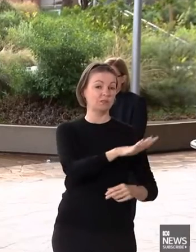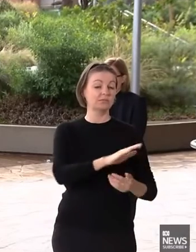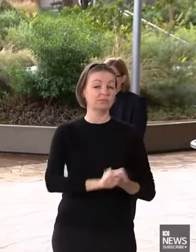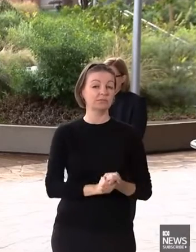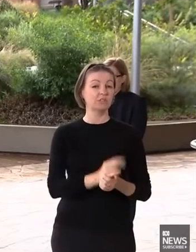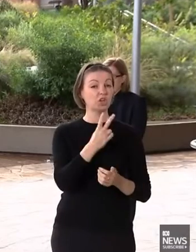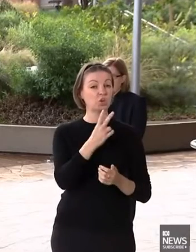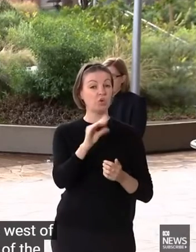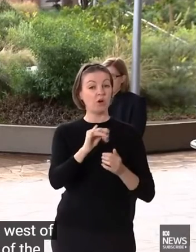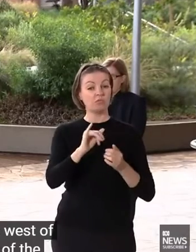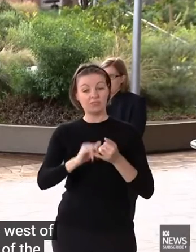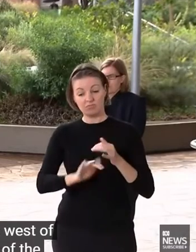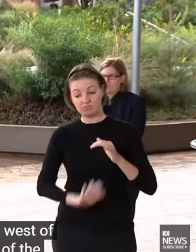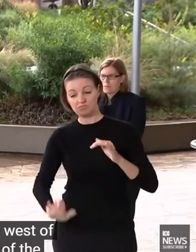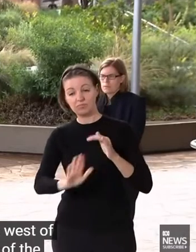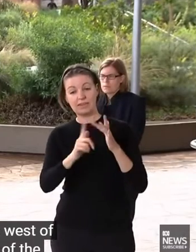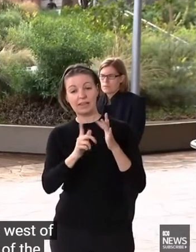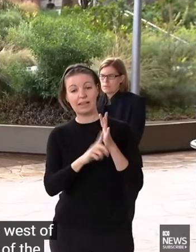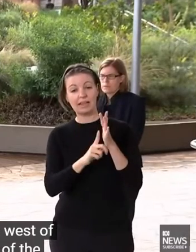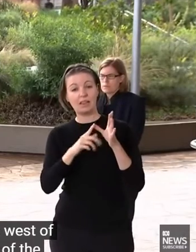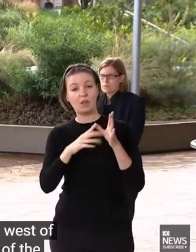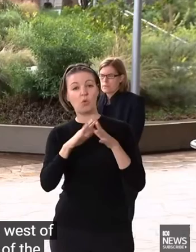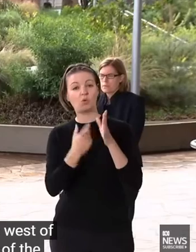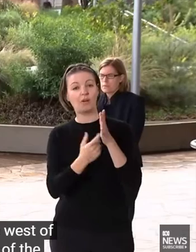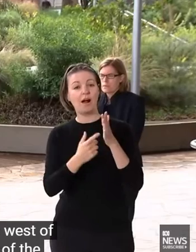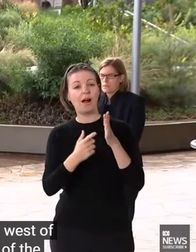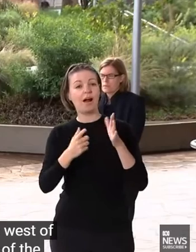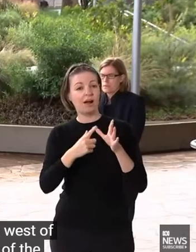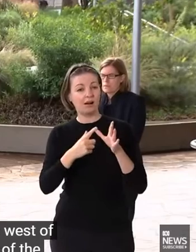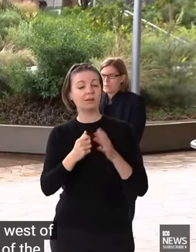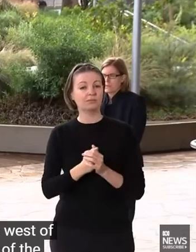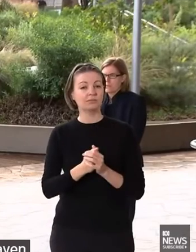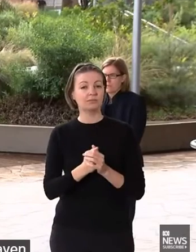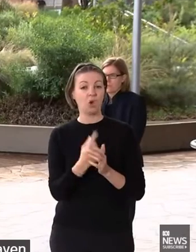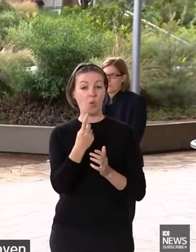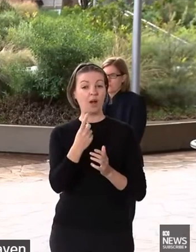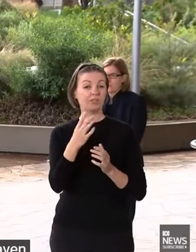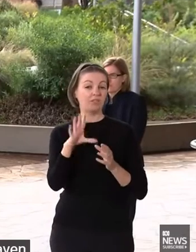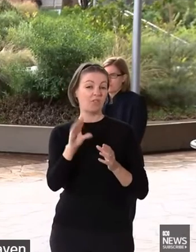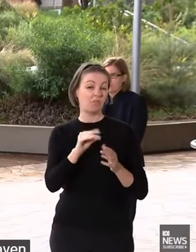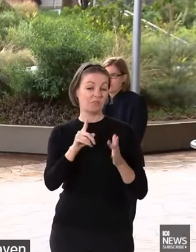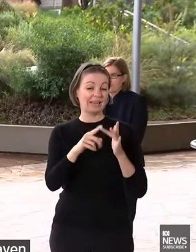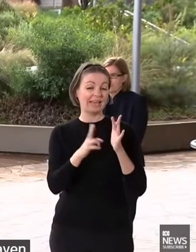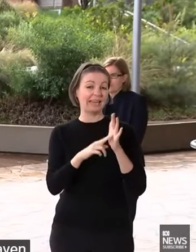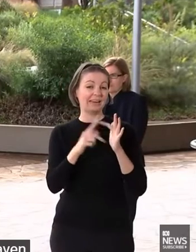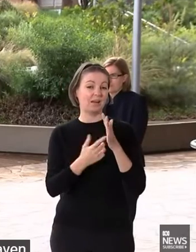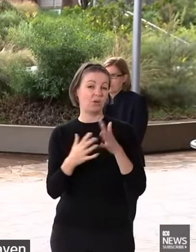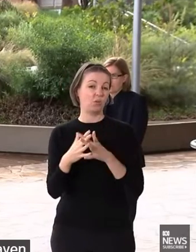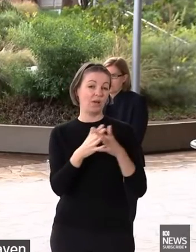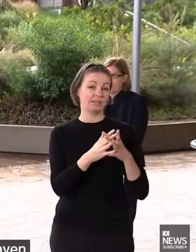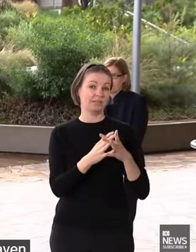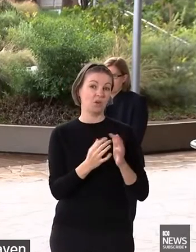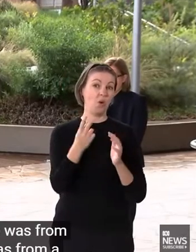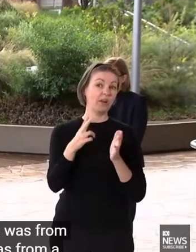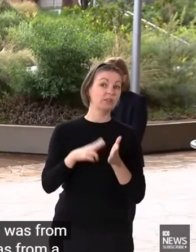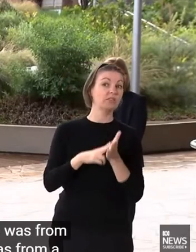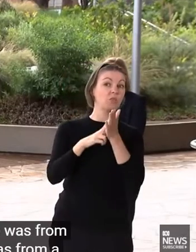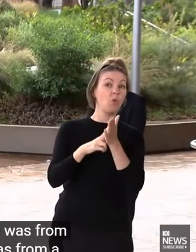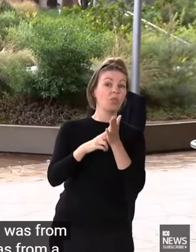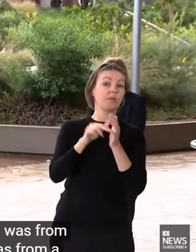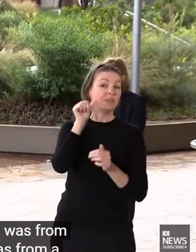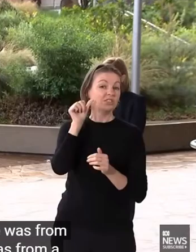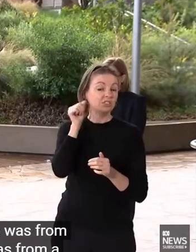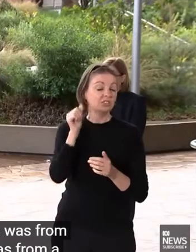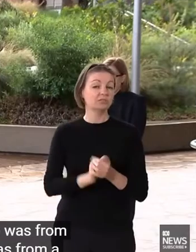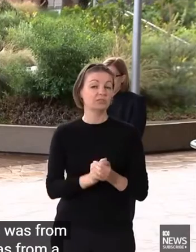two were from the Illawarra Shoalhaven region, one was from the inner west, one was from the northern beaches, one